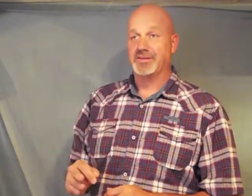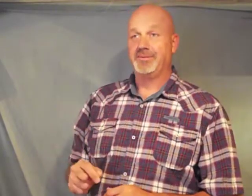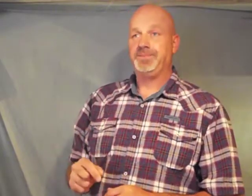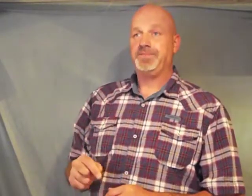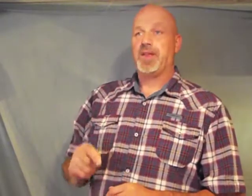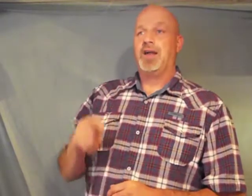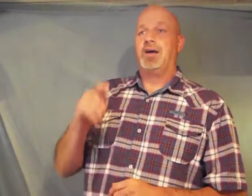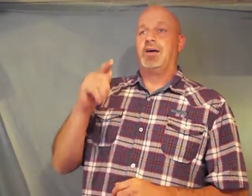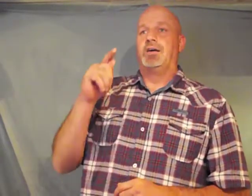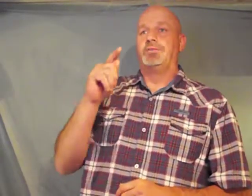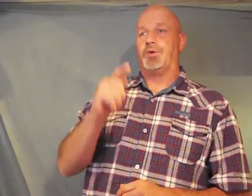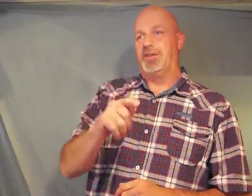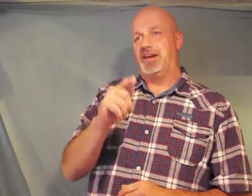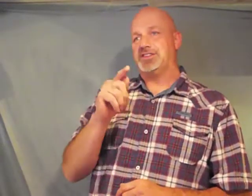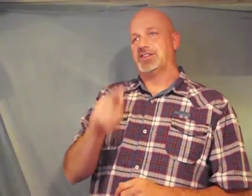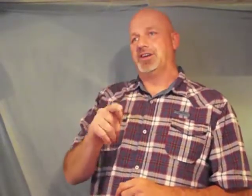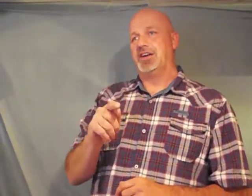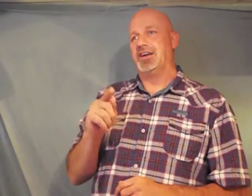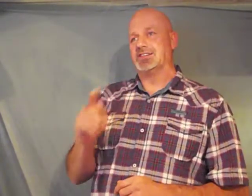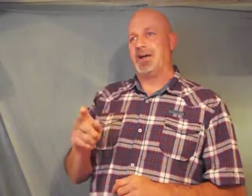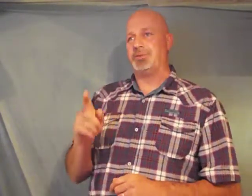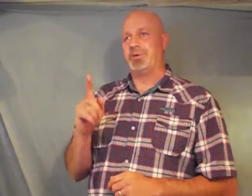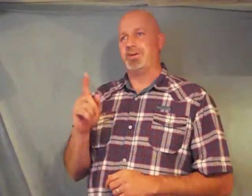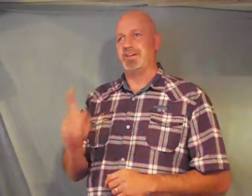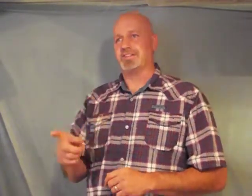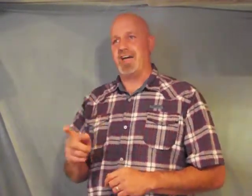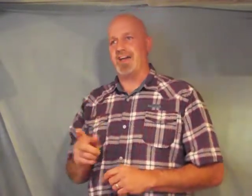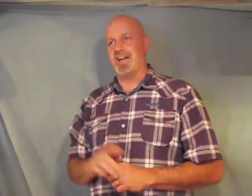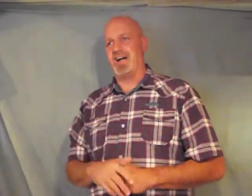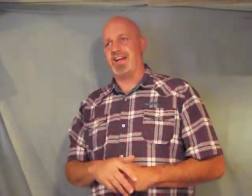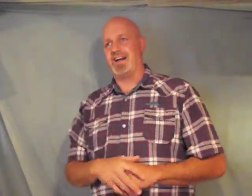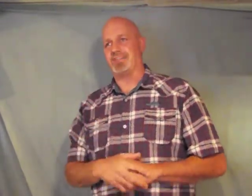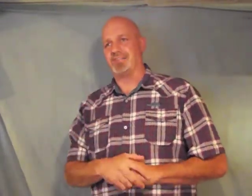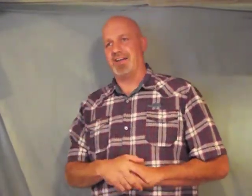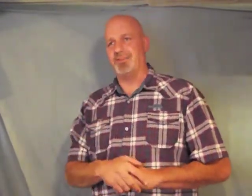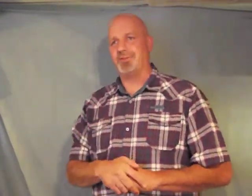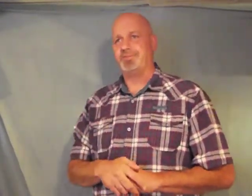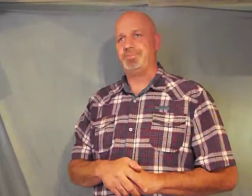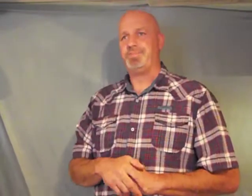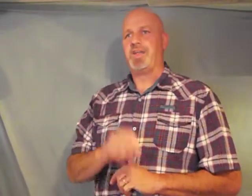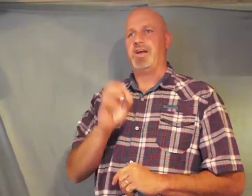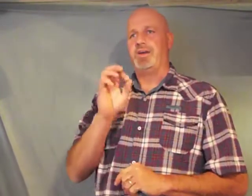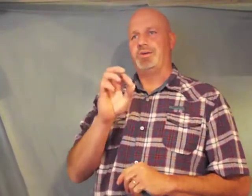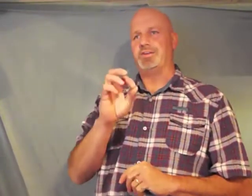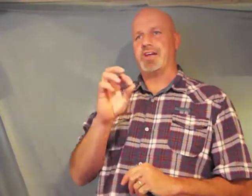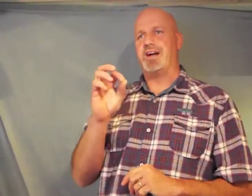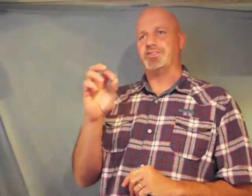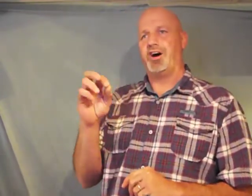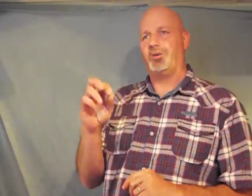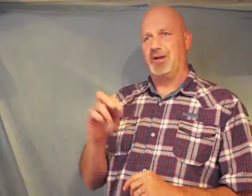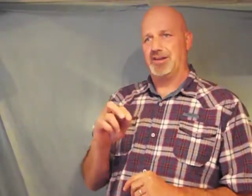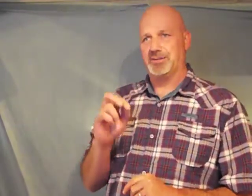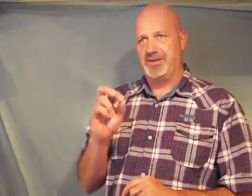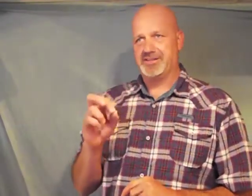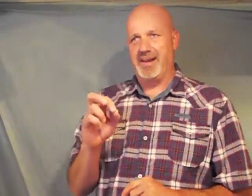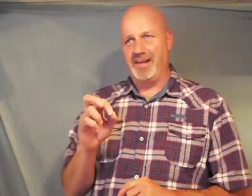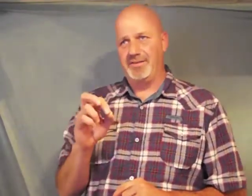for this is good and acceptable in the sight of God our Savior who desires all men to be saved